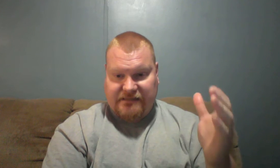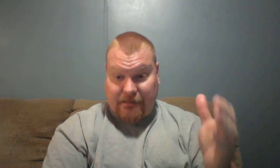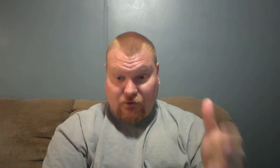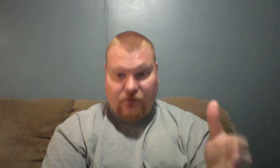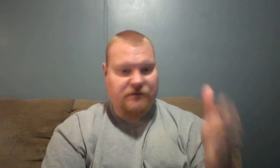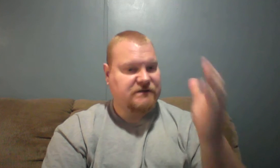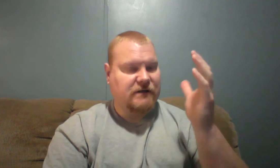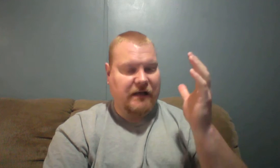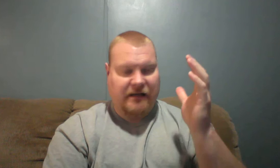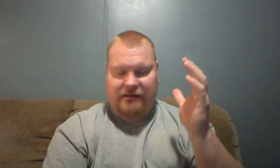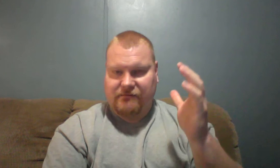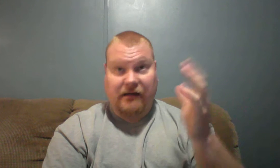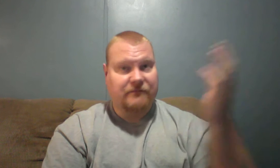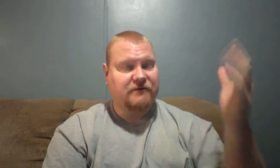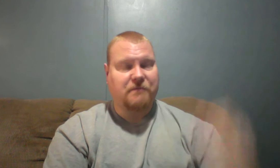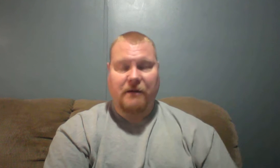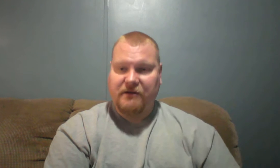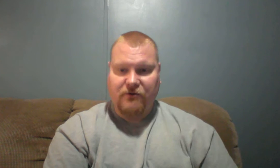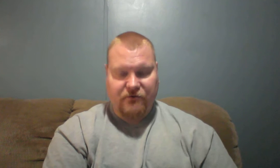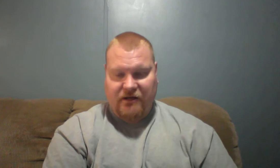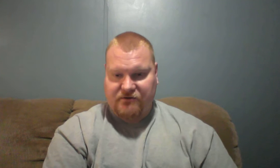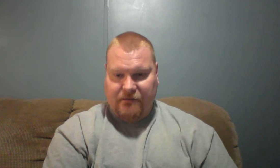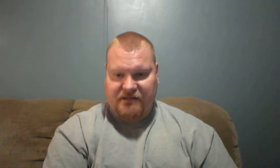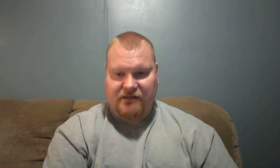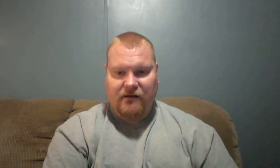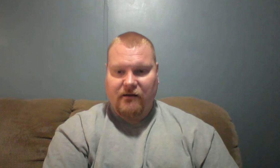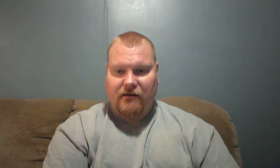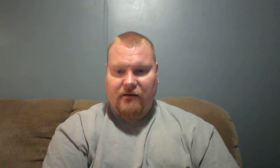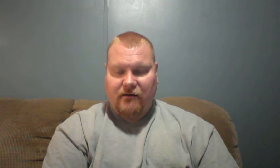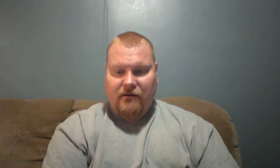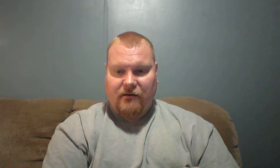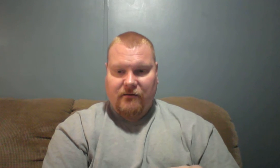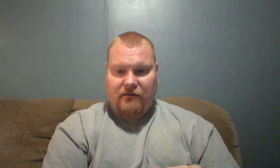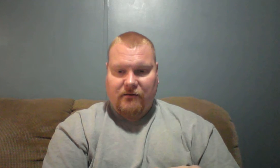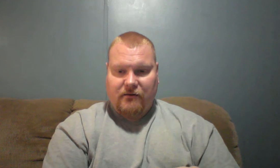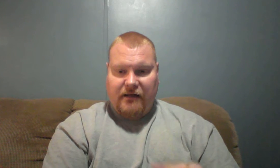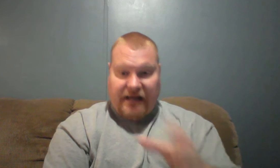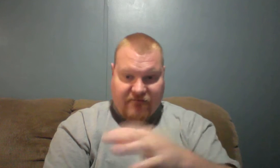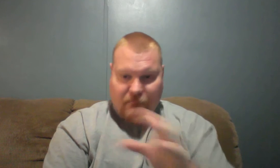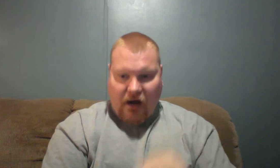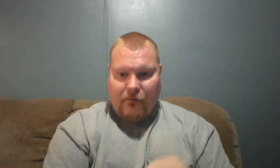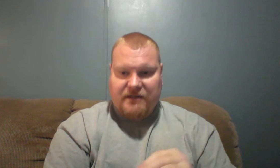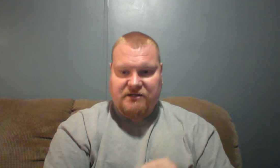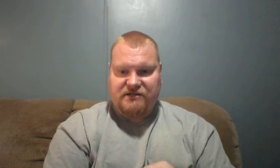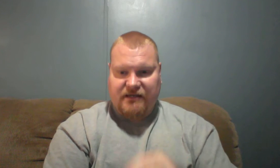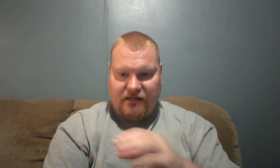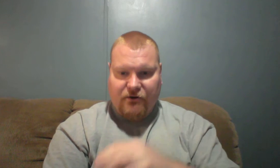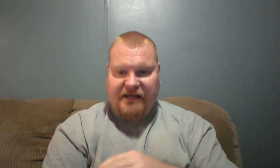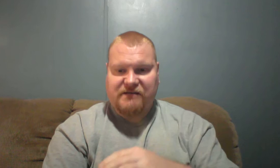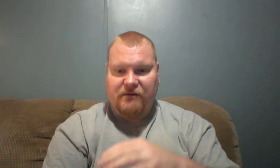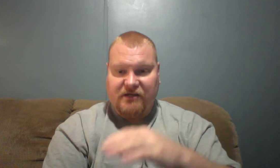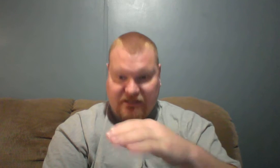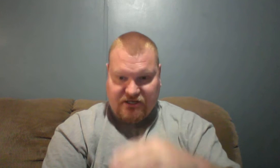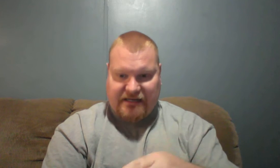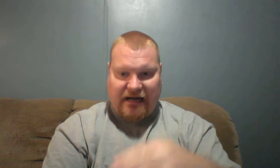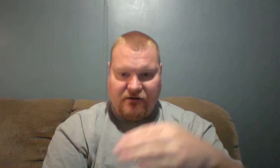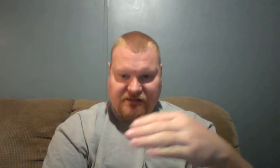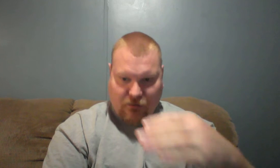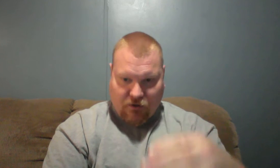Tammuz, probably two or three others I'm missing. And even Paul mentions in the New Testament to the Gentiles, they worship,